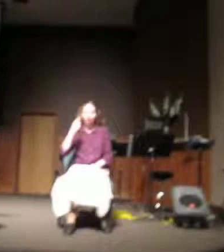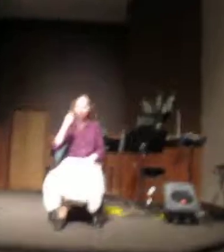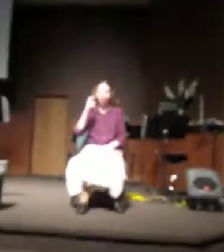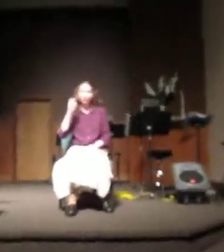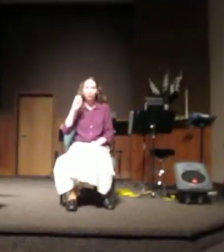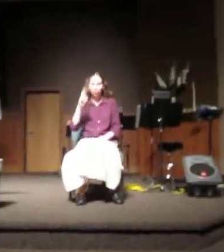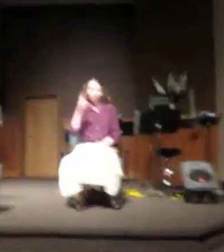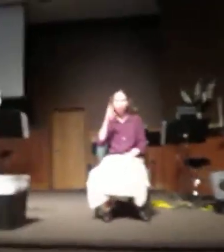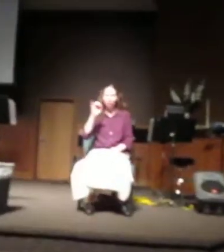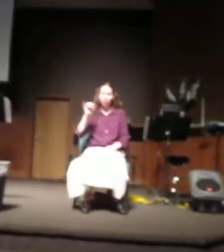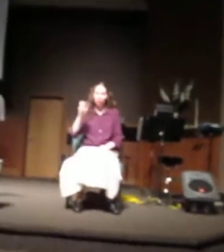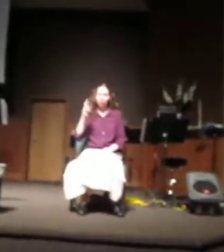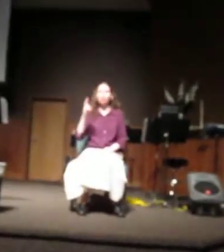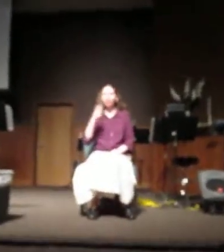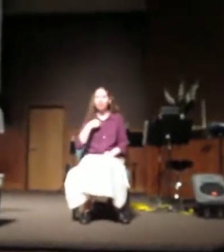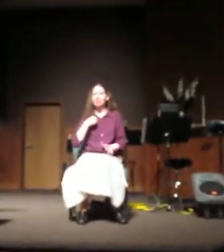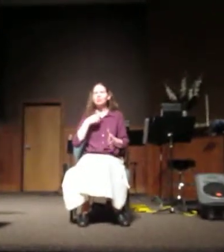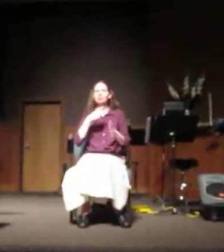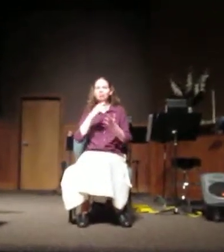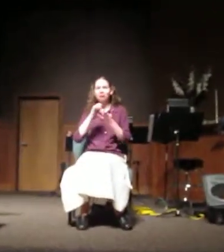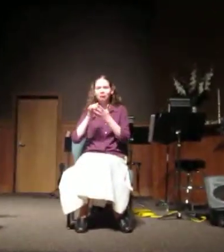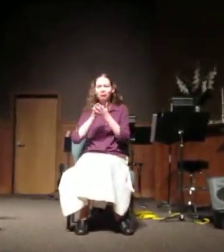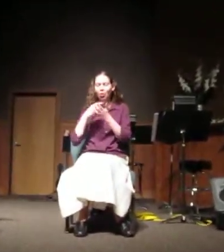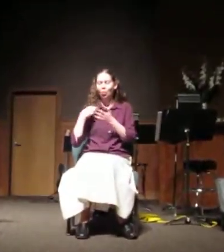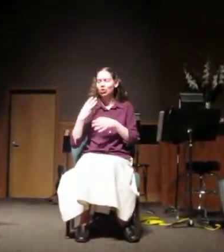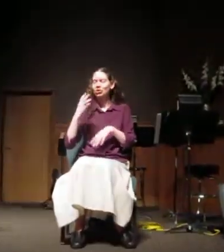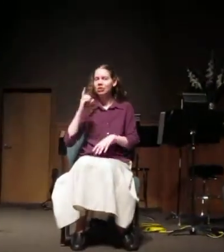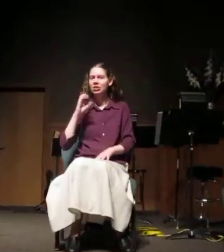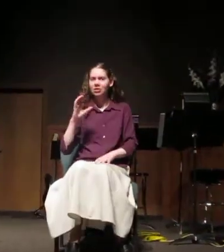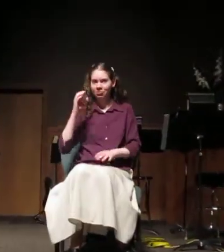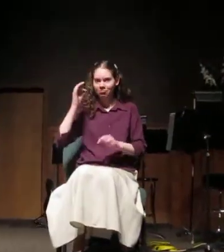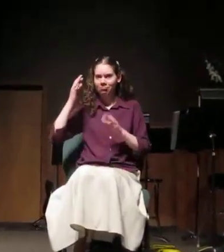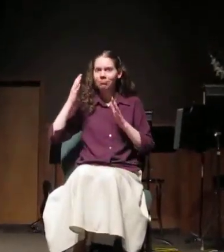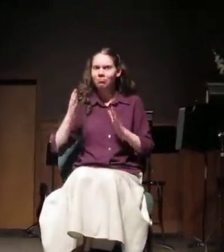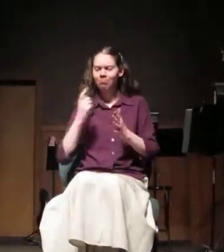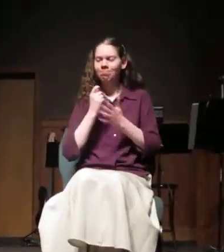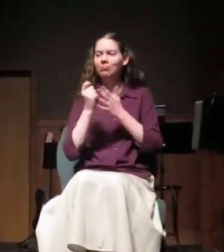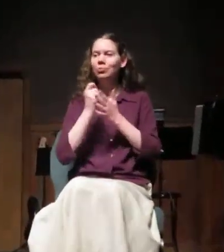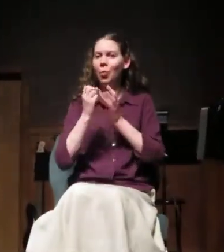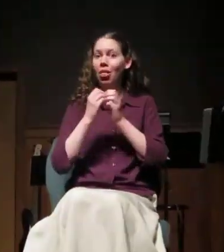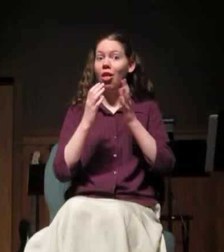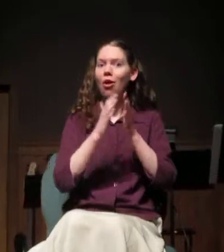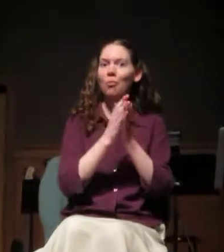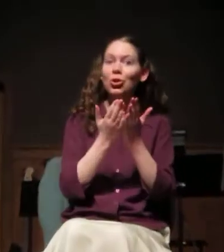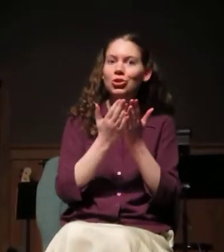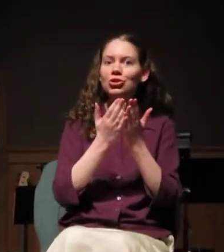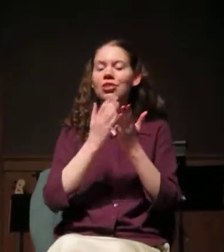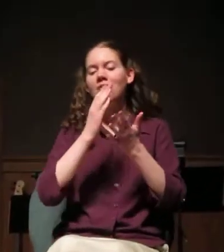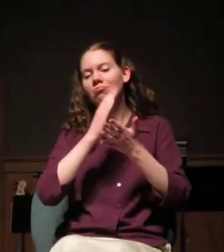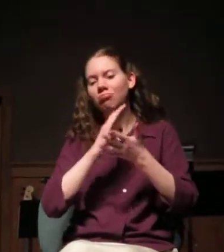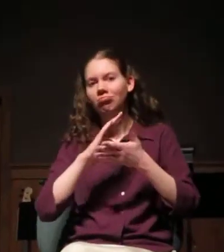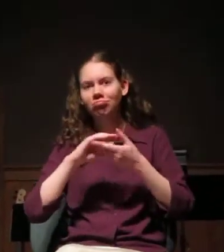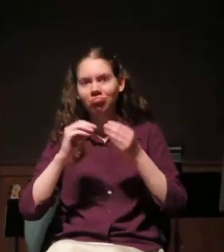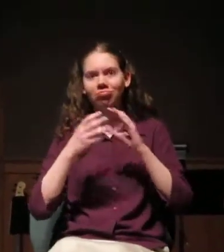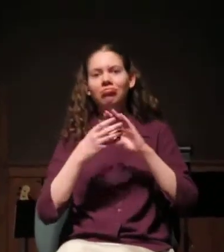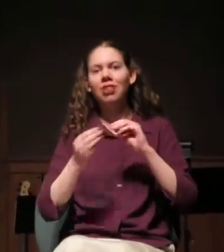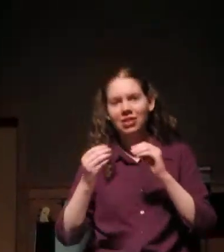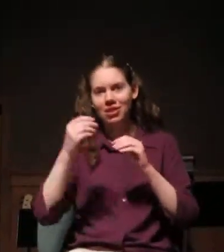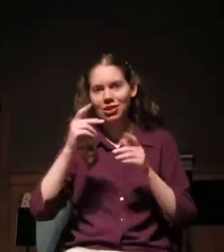Washington, D.C. pastor for many years, and he's also written a lot of books and essays and poems. And this comes from a book called